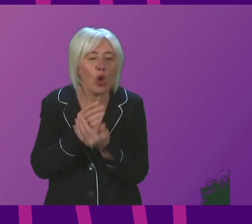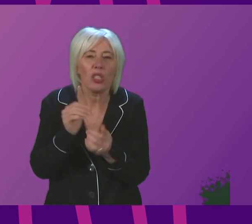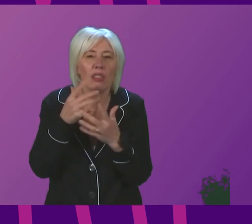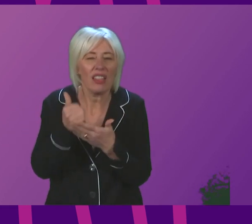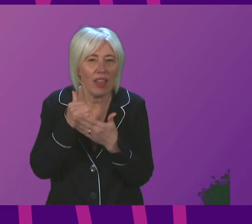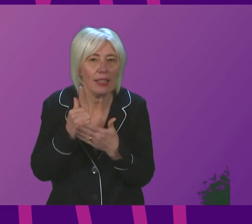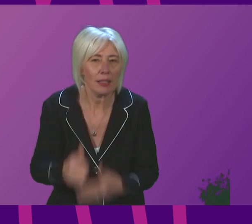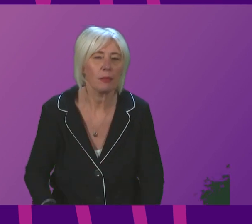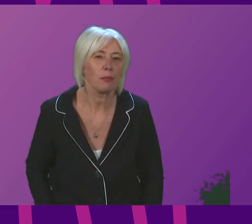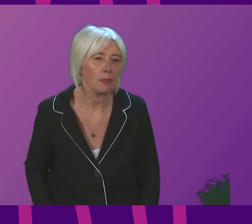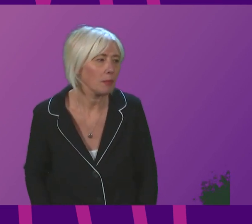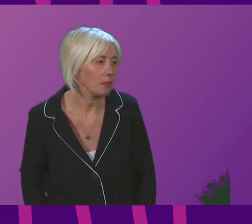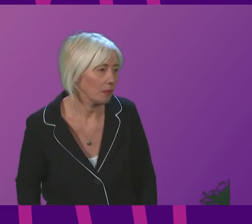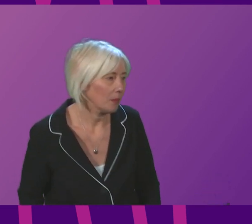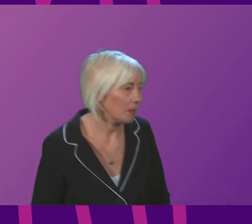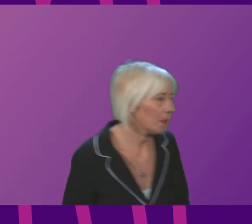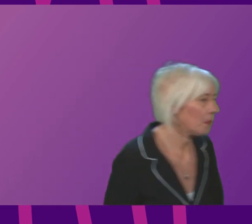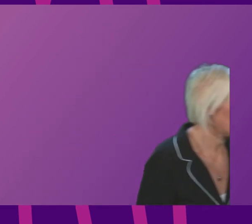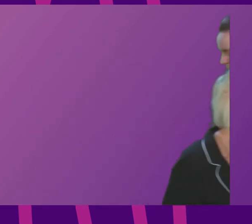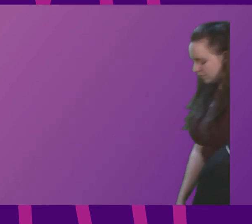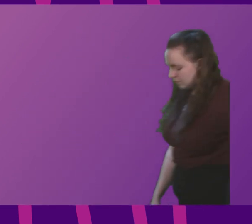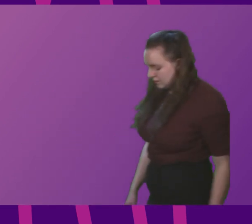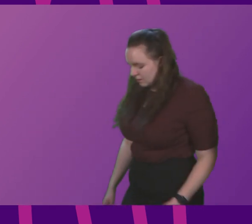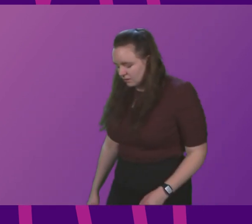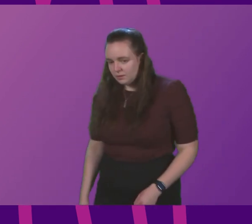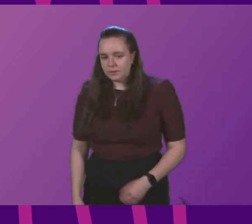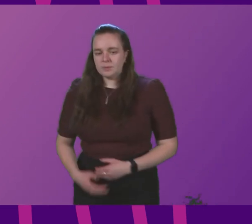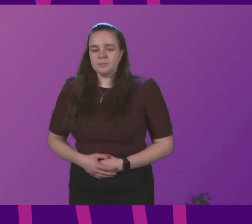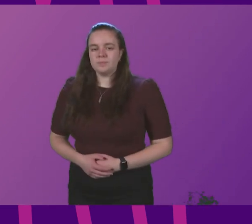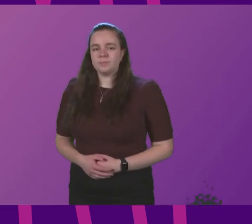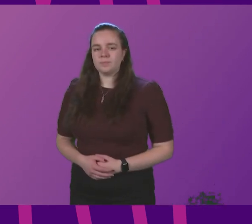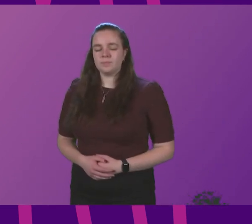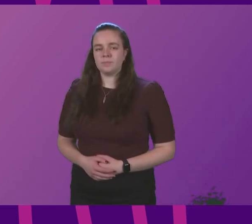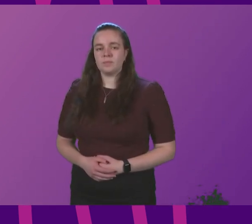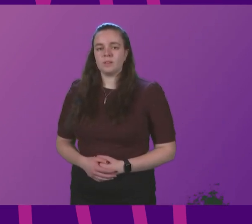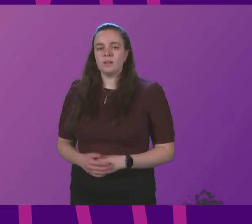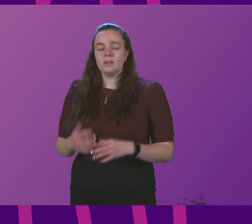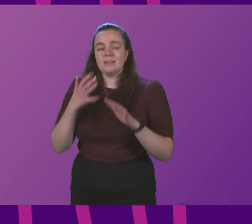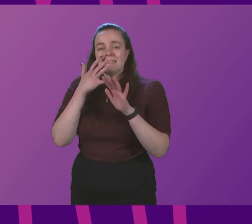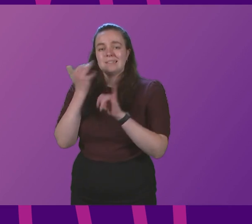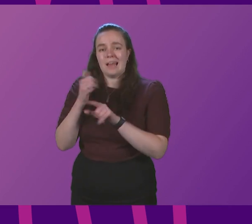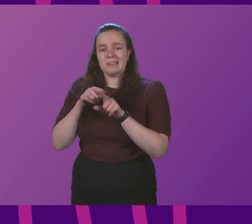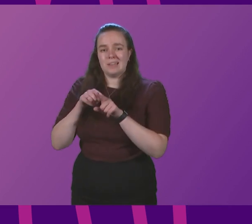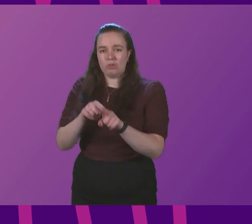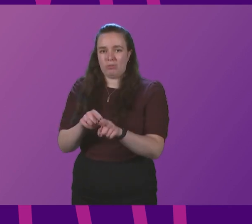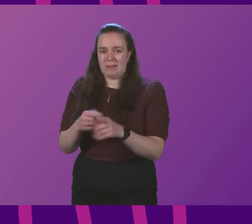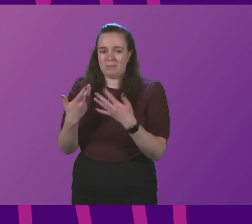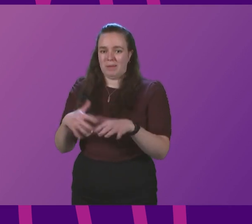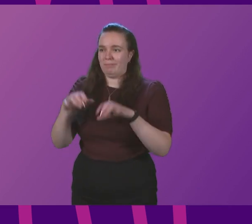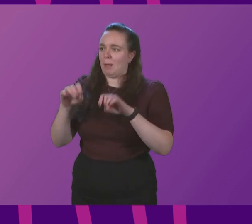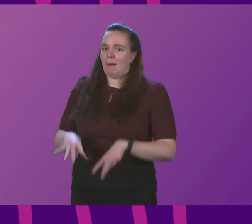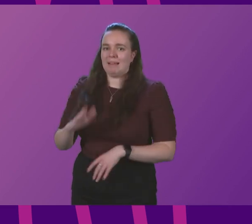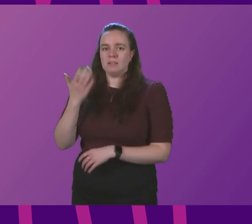Martin Whitfield to be followed by Christine Graham. I'm grateful, presiding officer. Test and trace has all been but abandoned in our schools.